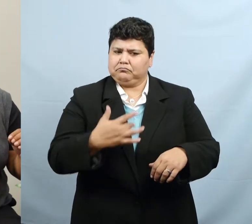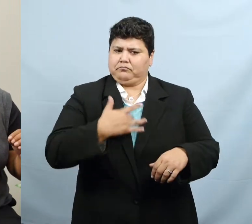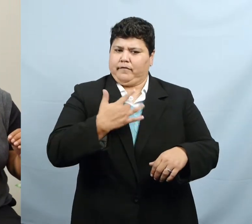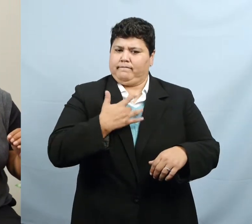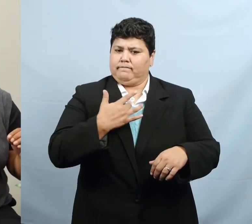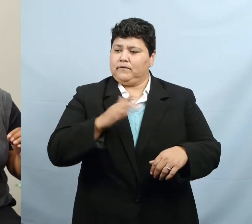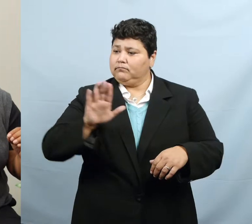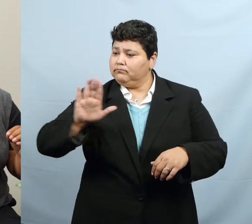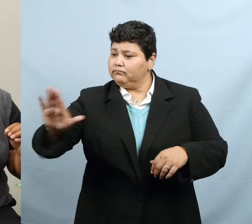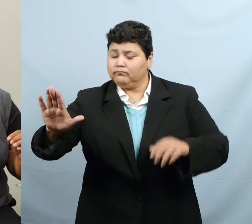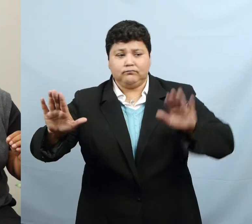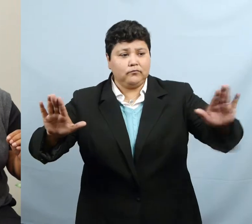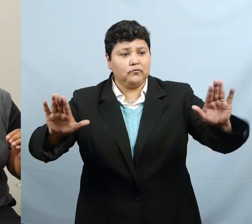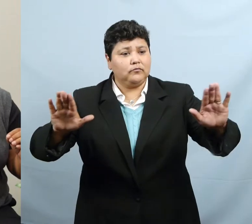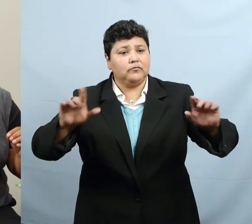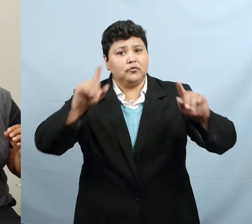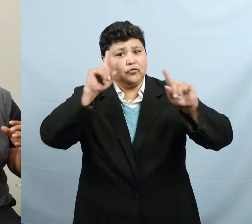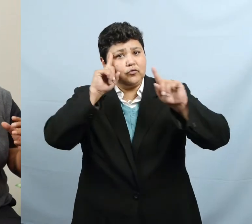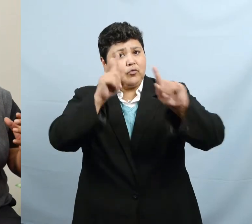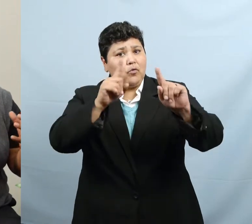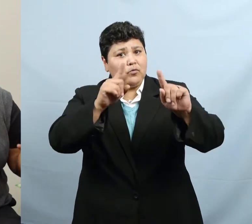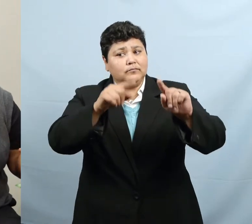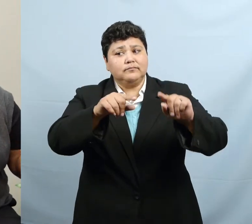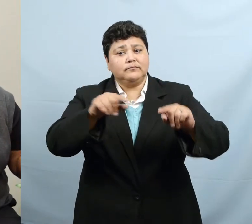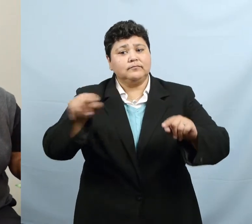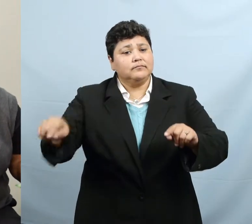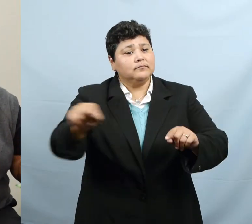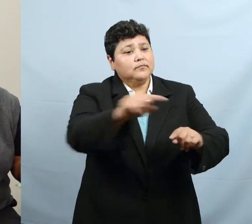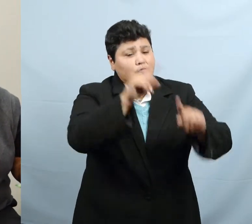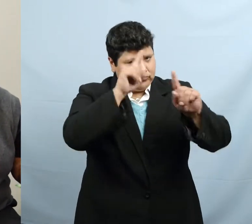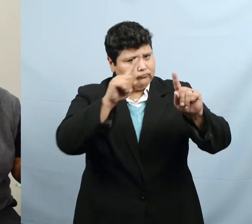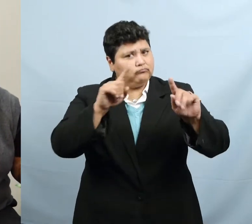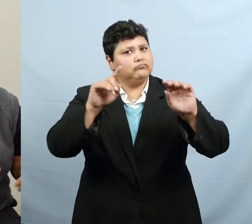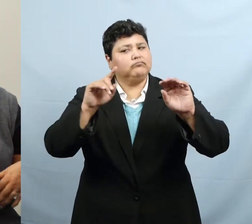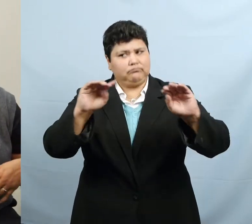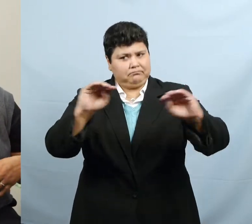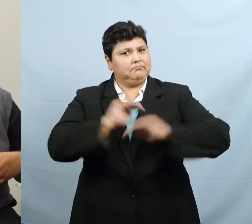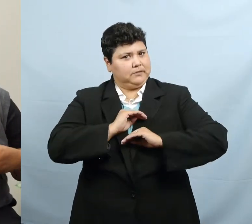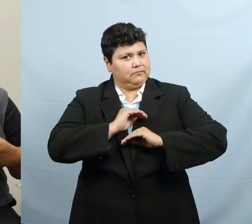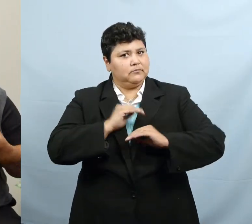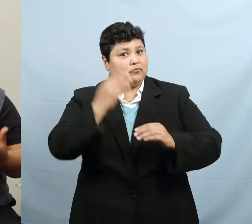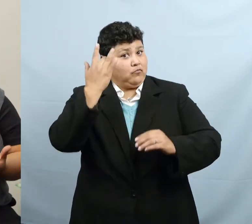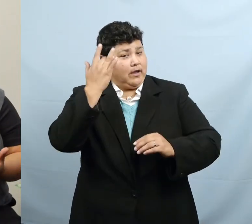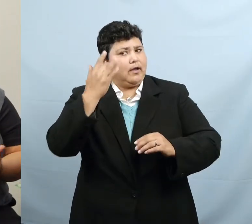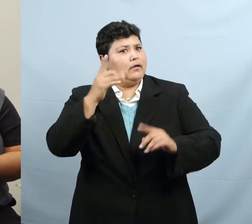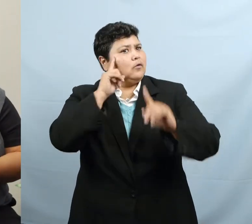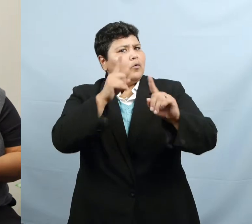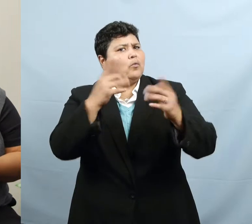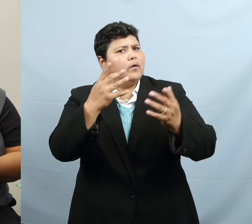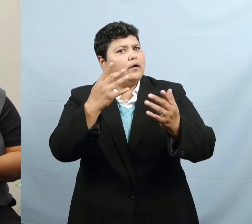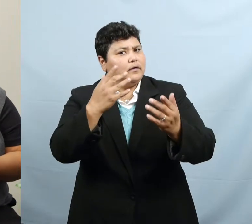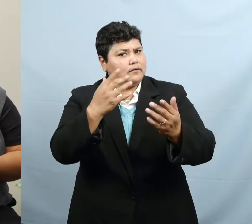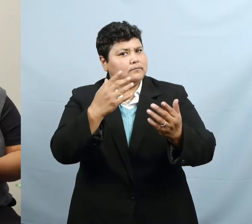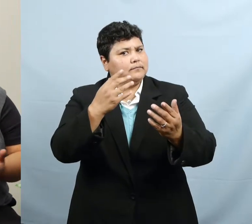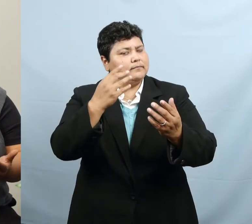the participants were met. The goal was to verify information regarding